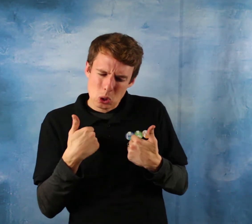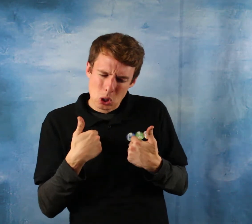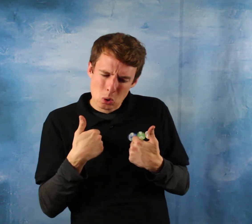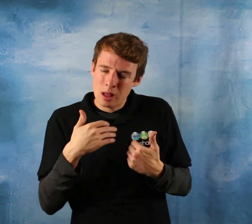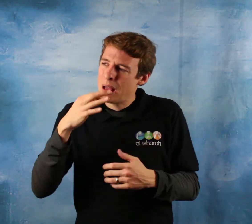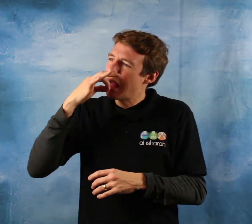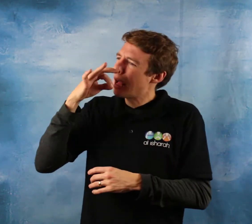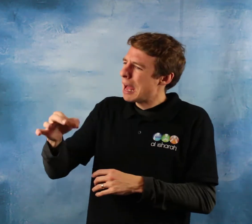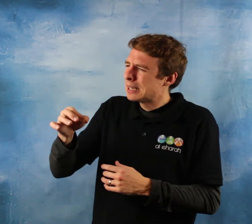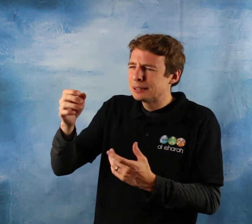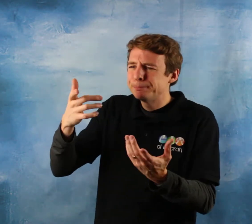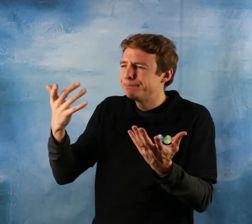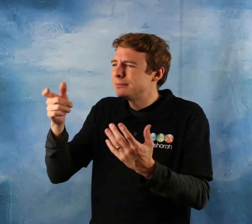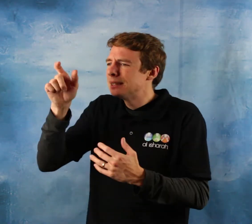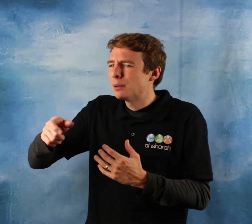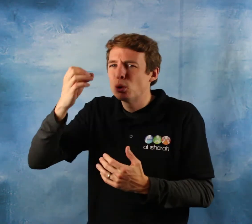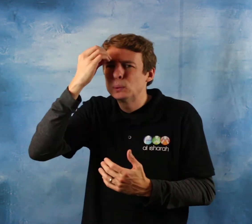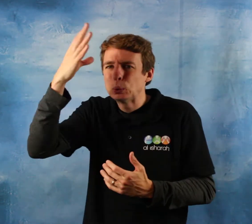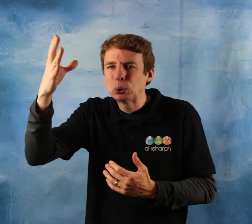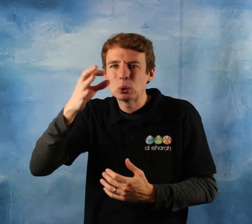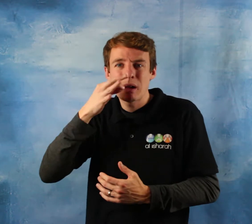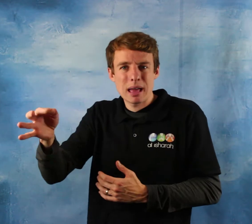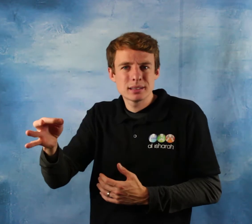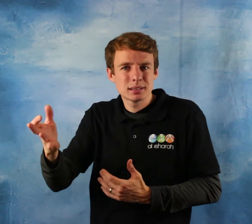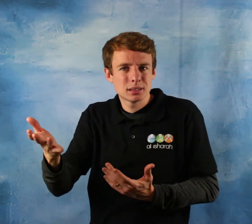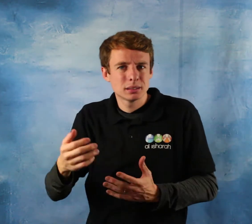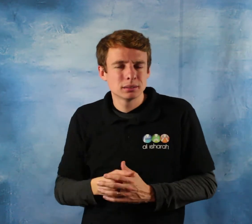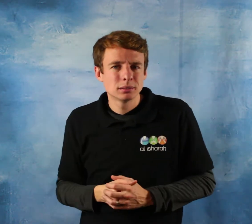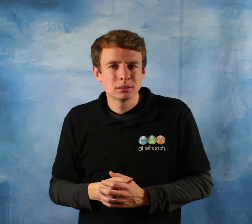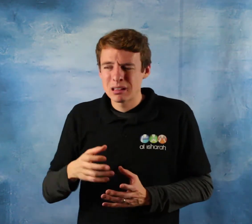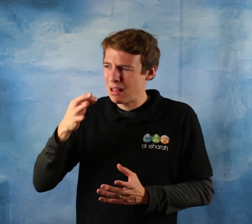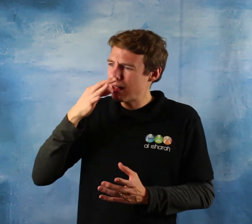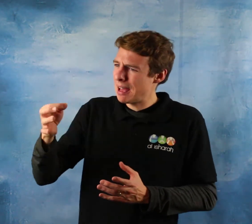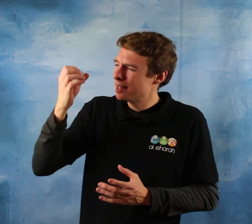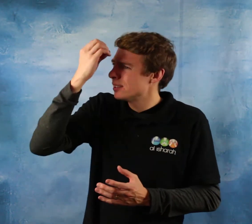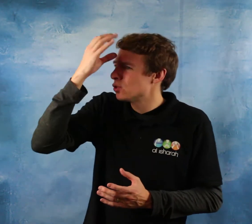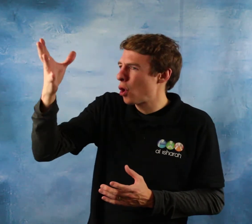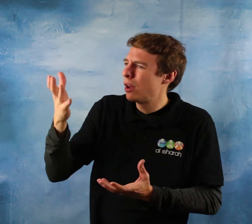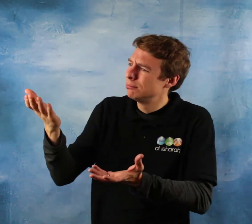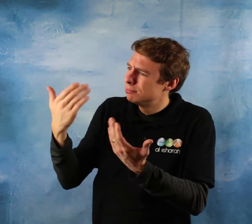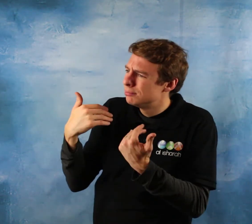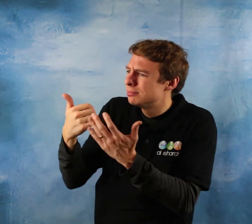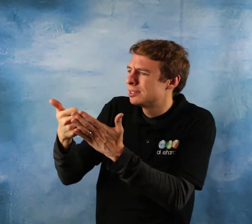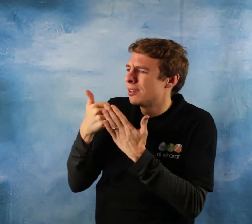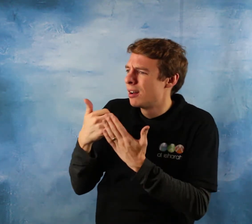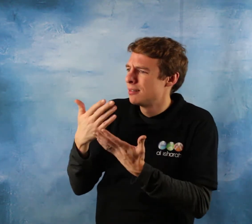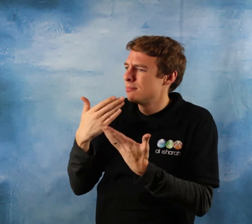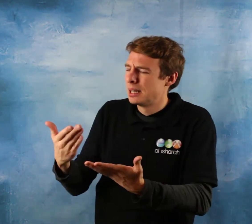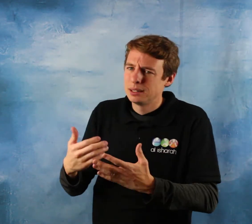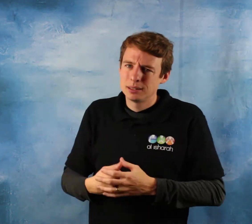seek the guidance of our scholars the inheritors of the prophets and I'll finish unfortunately by